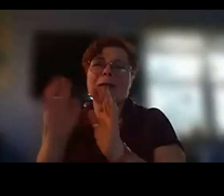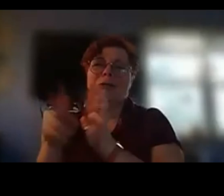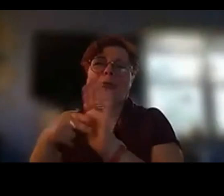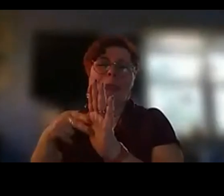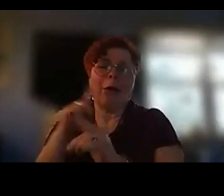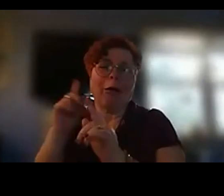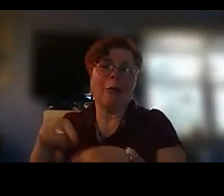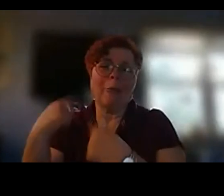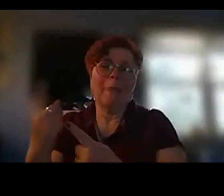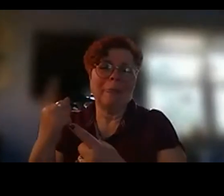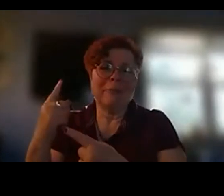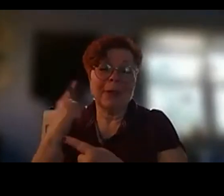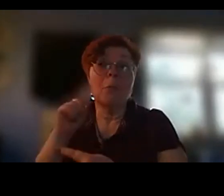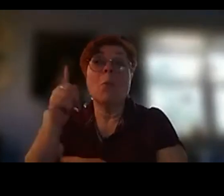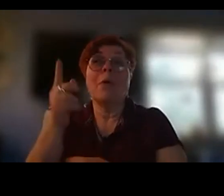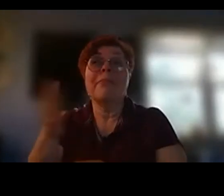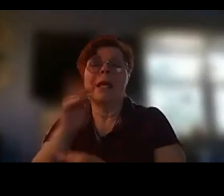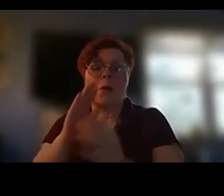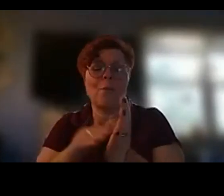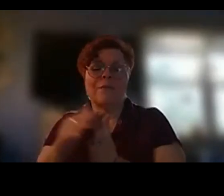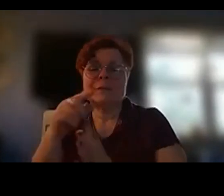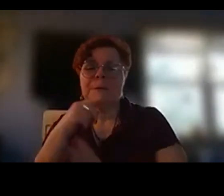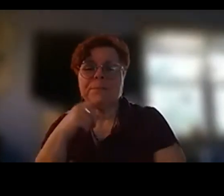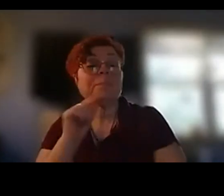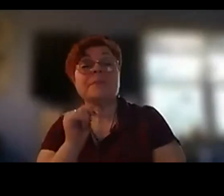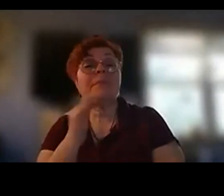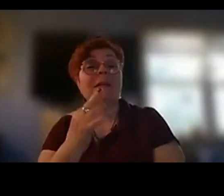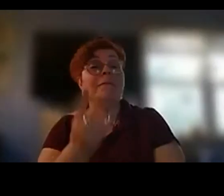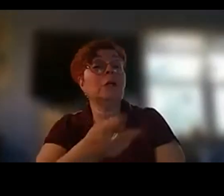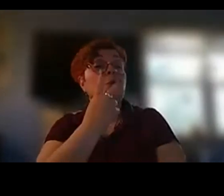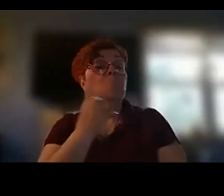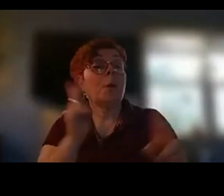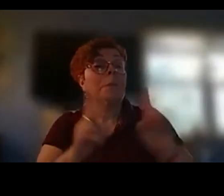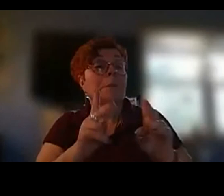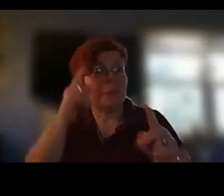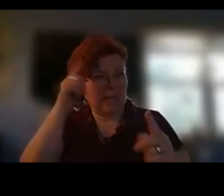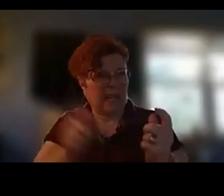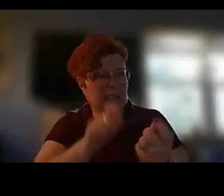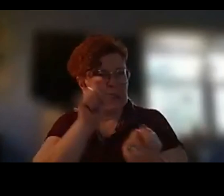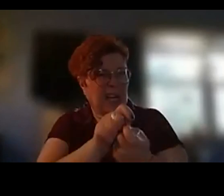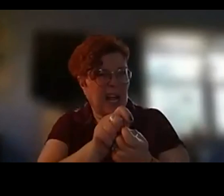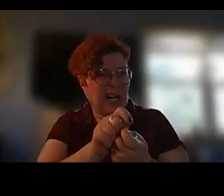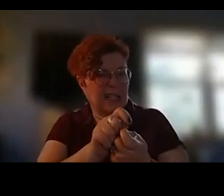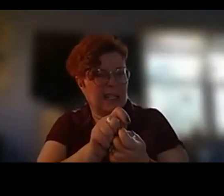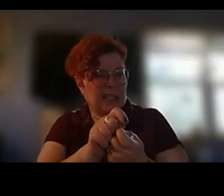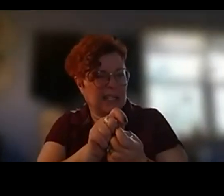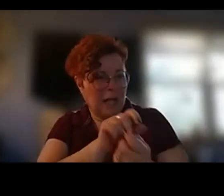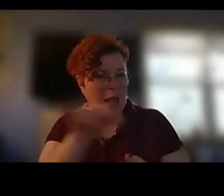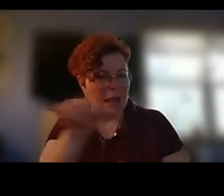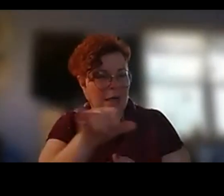one of the things he's often says is if two people think exactly alike one of them is unnecessary and so